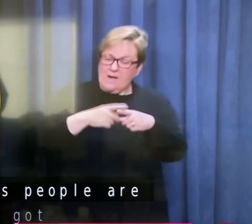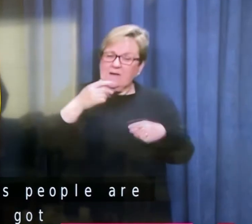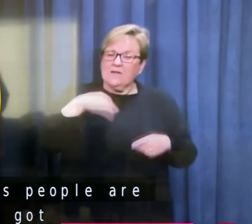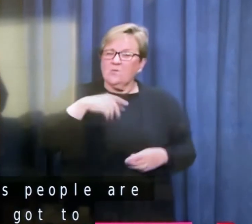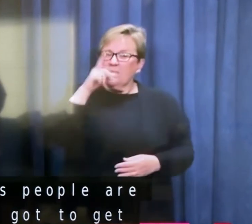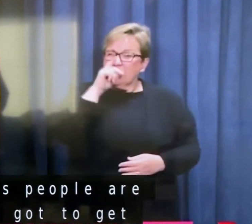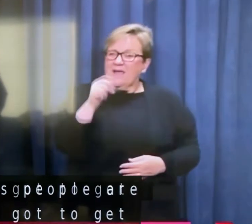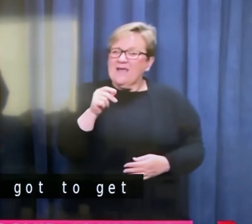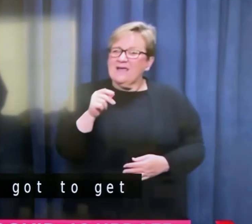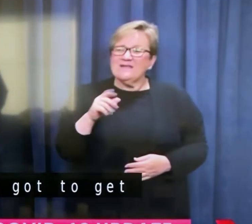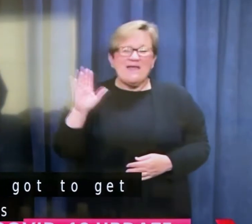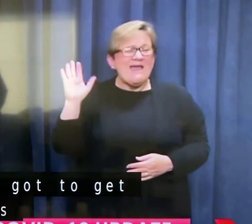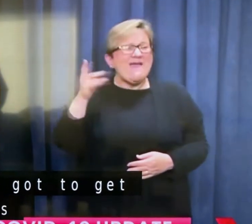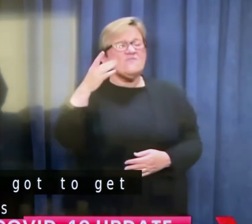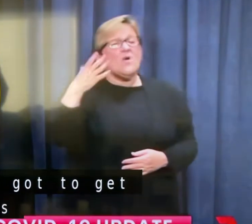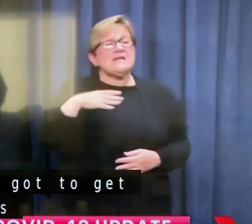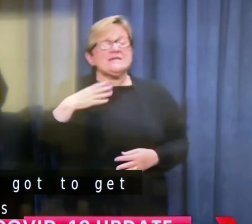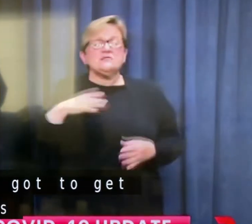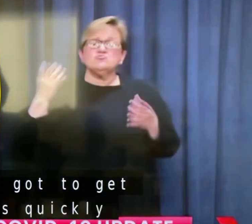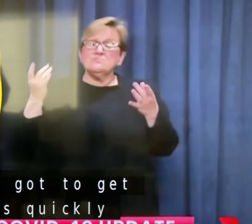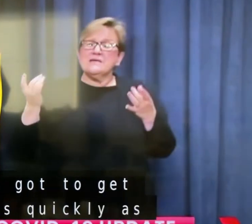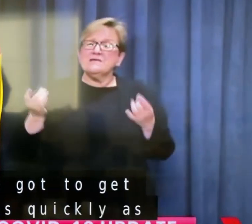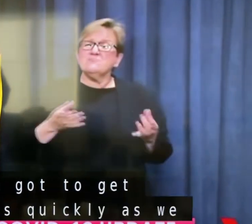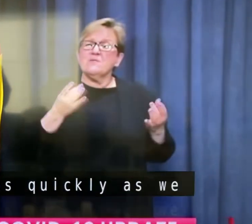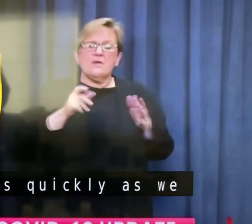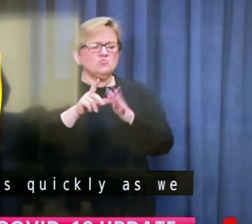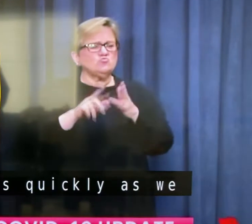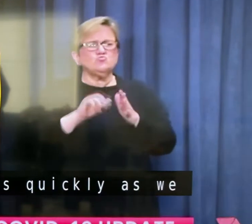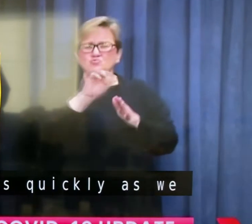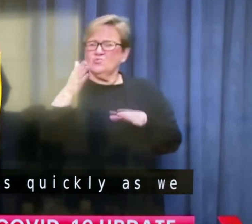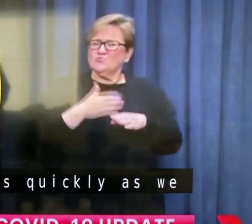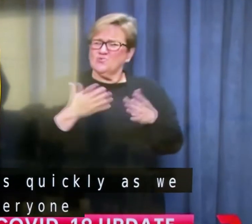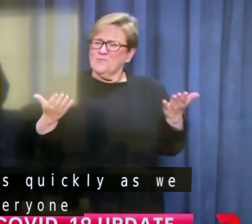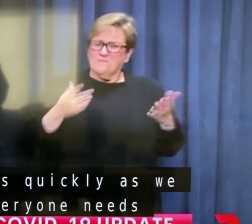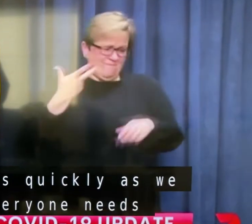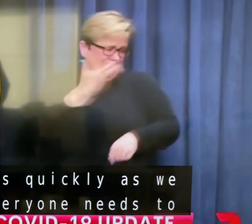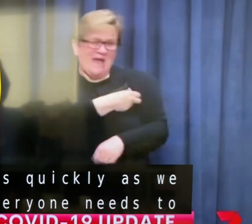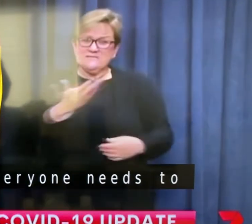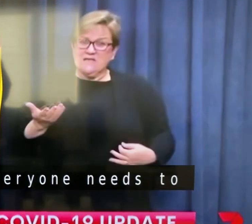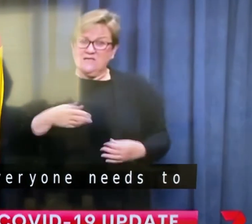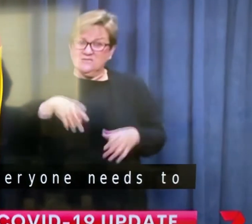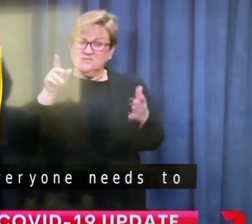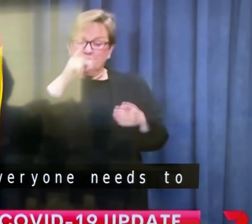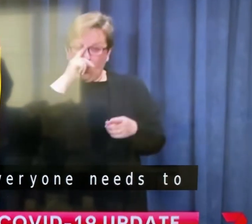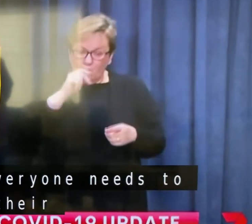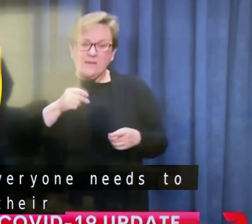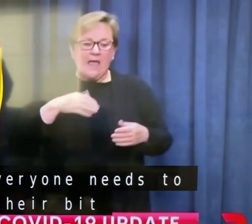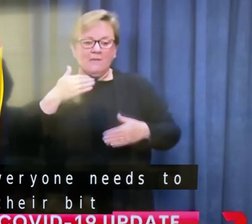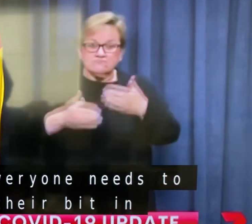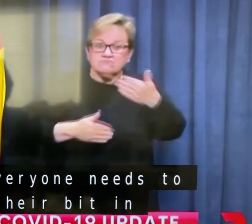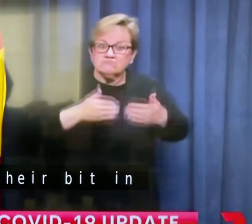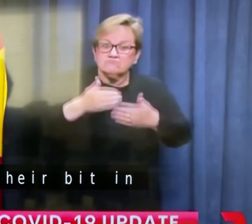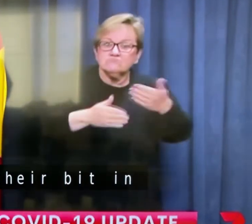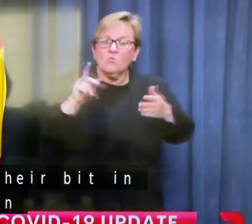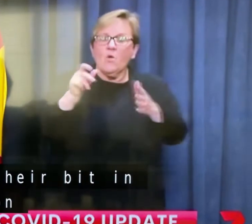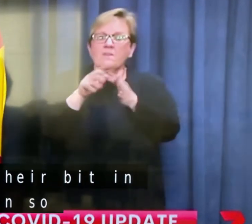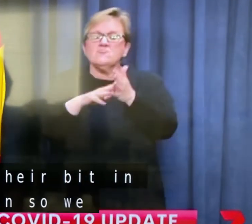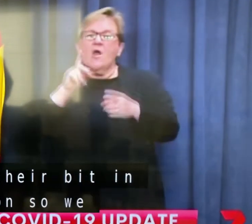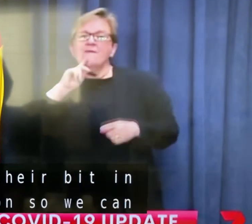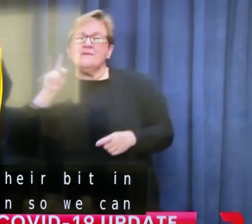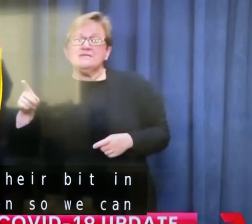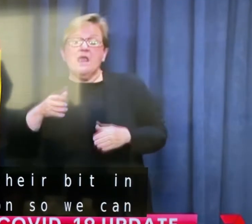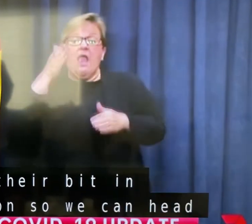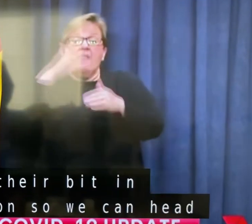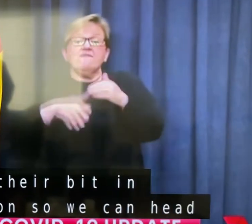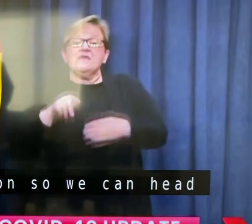possibly can. And everyone needs to be prepared to do their bit in terms of vaccination so we can head along this roadmap. And the end of the roadmap is